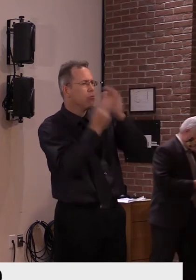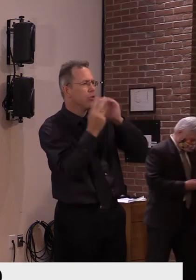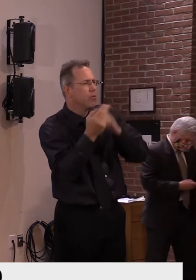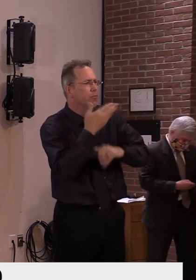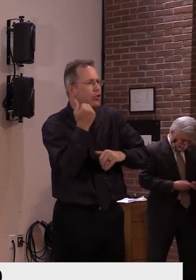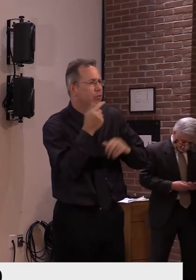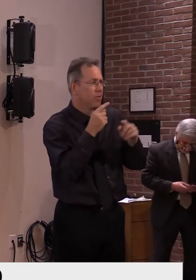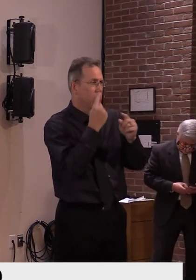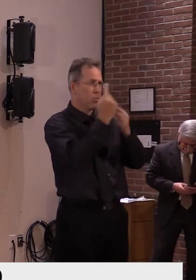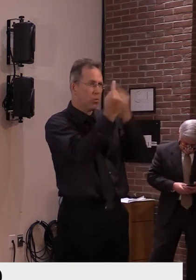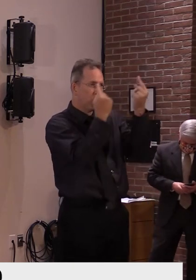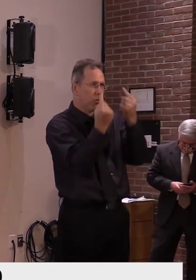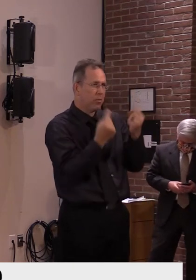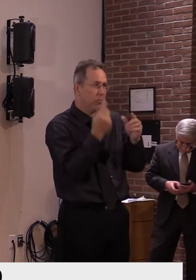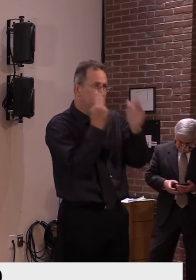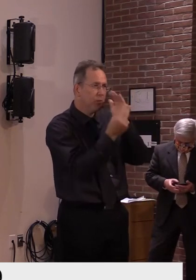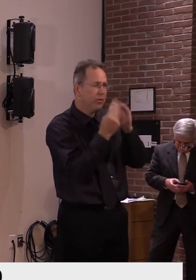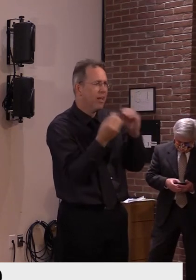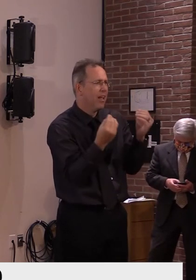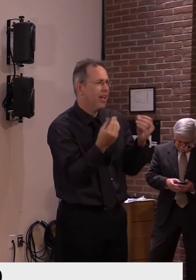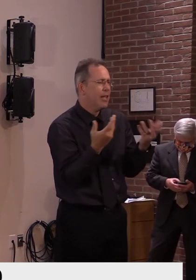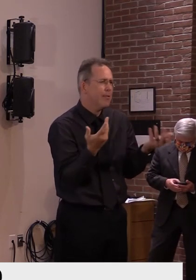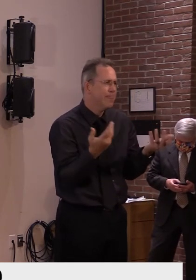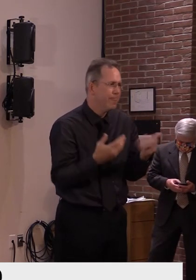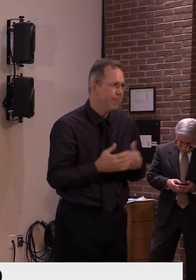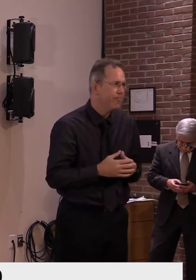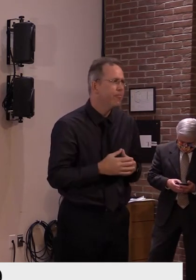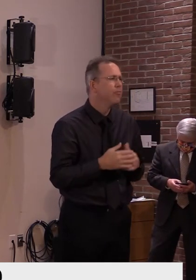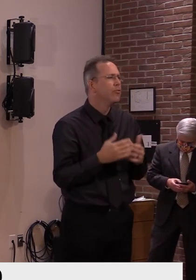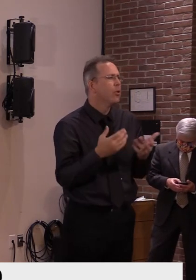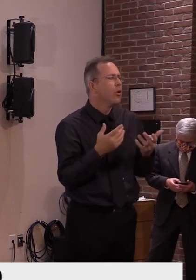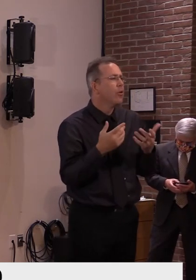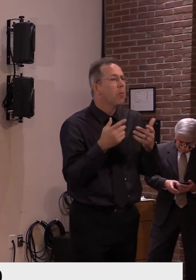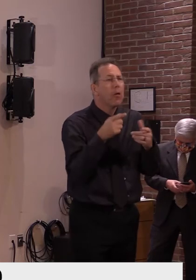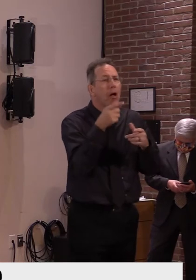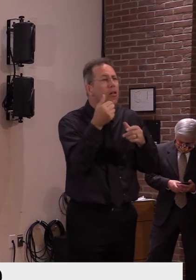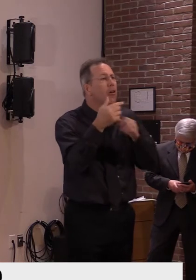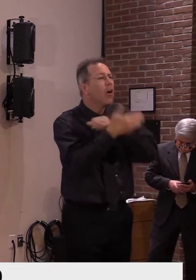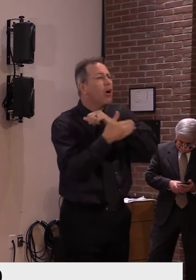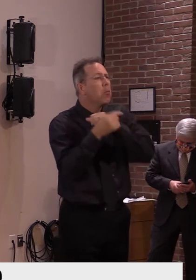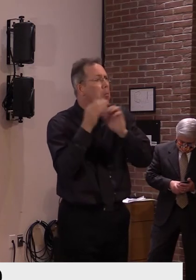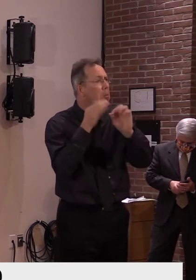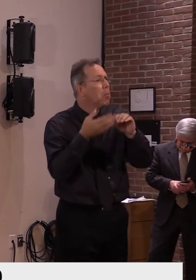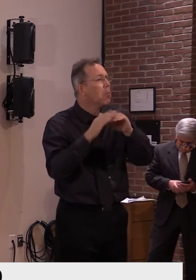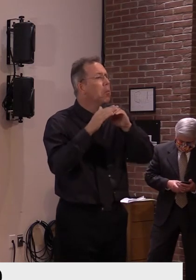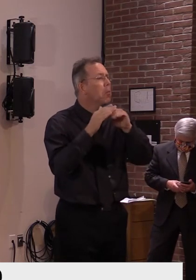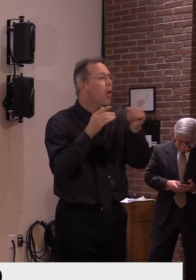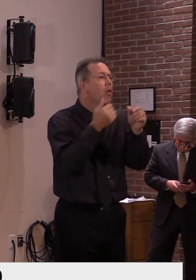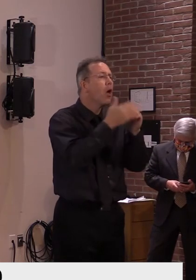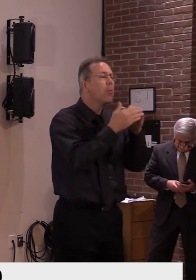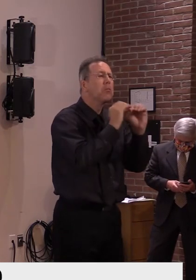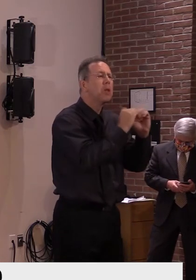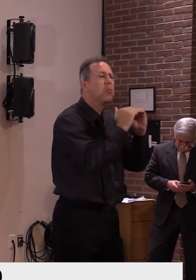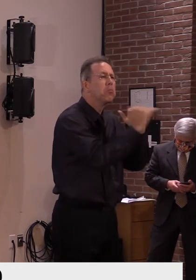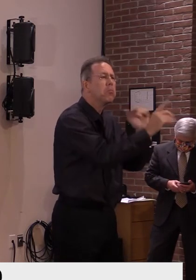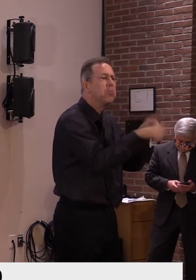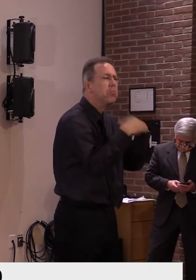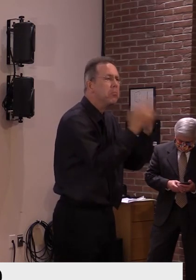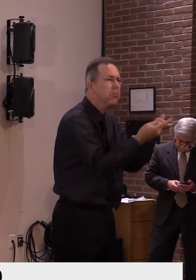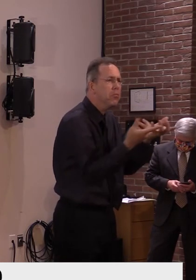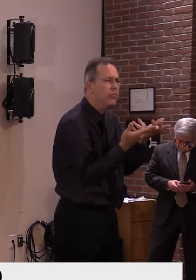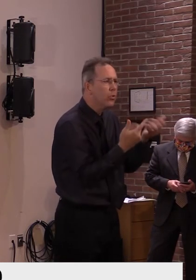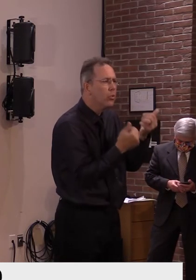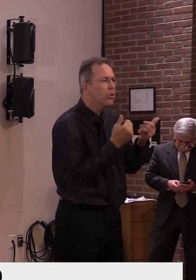we'll see, see a forecasted increase more than others like Chittenden County where there's more population and Washington County where a lot of cases